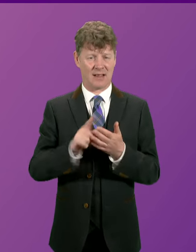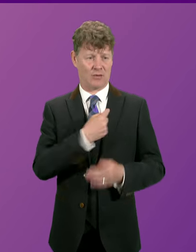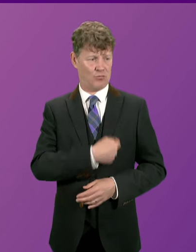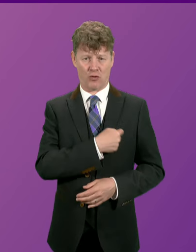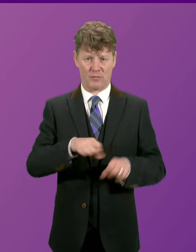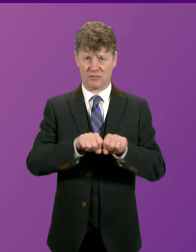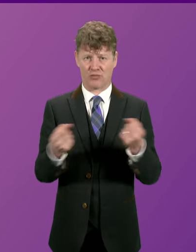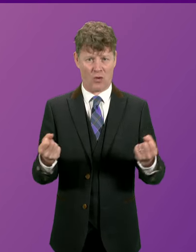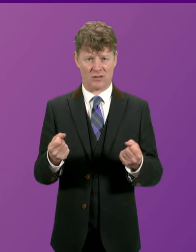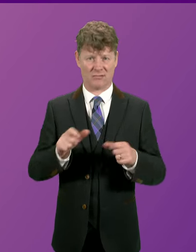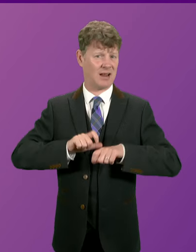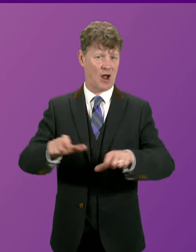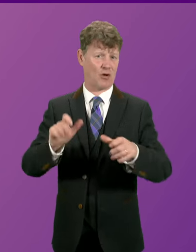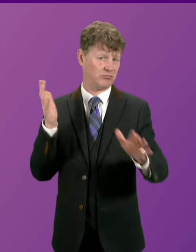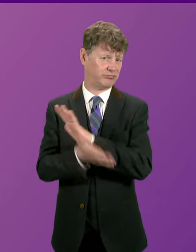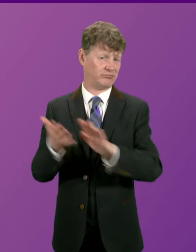continued carnage.